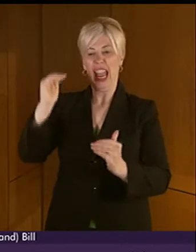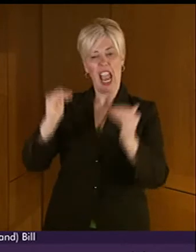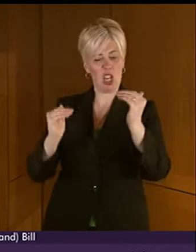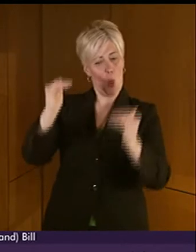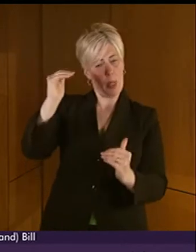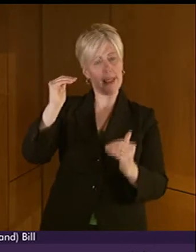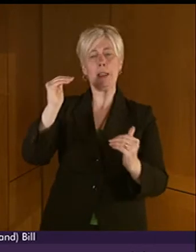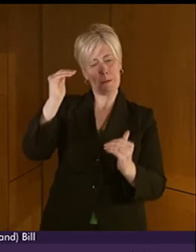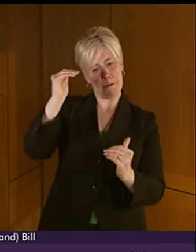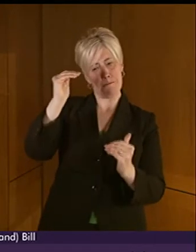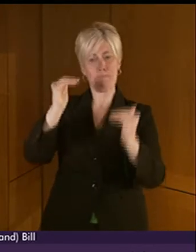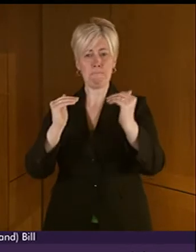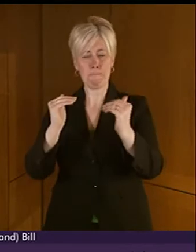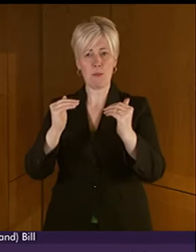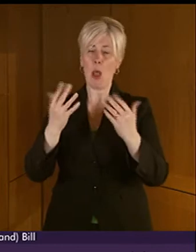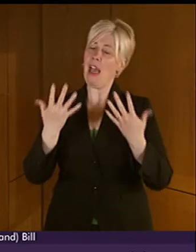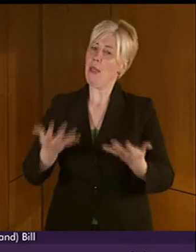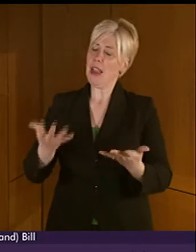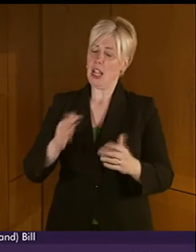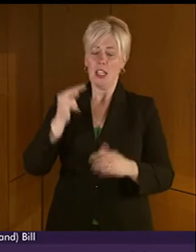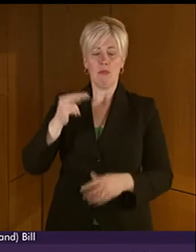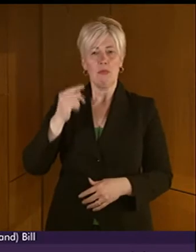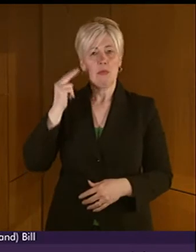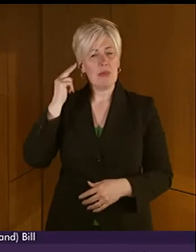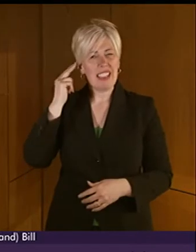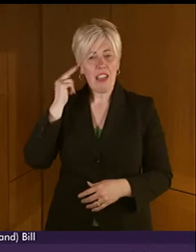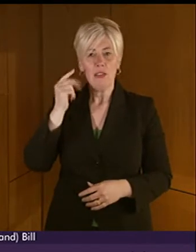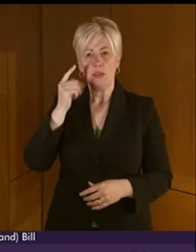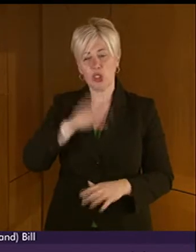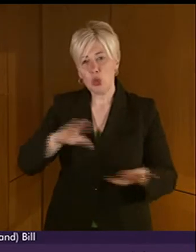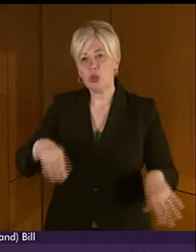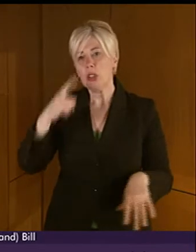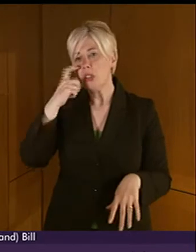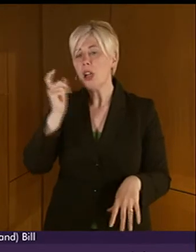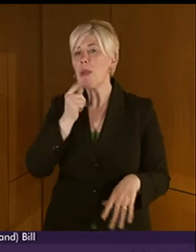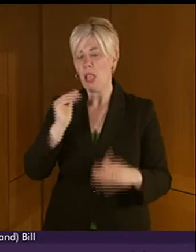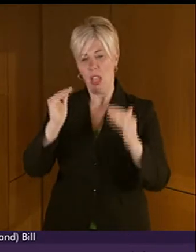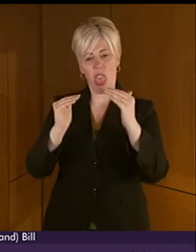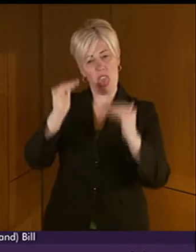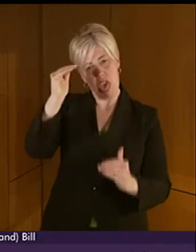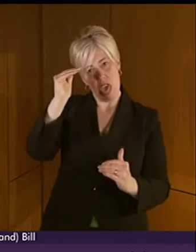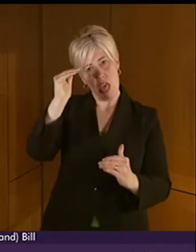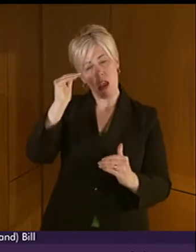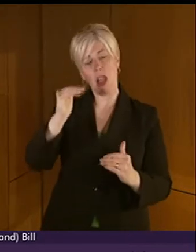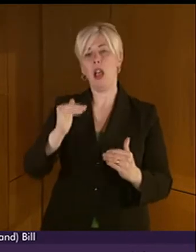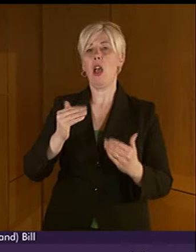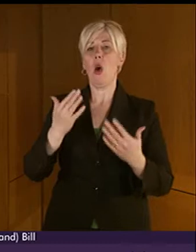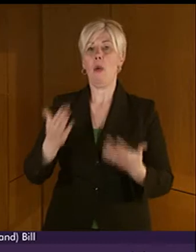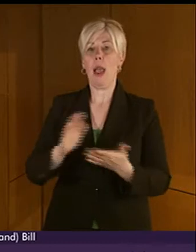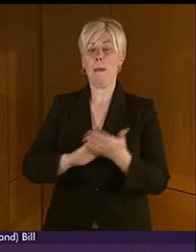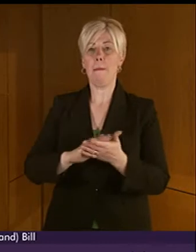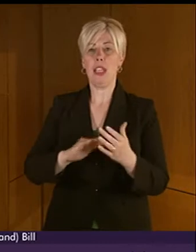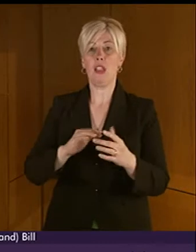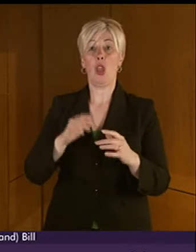experienced by deaf children and young people, not least potentially having a positive impact on reducing the